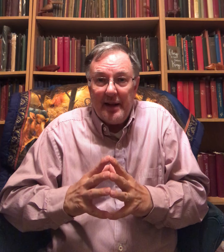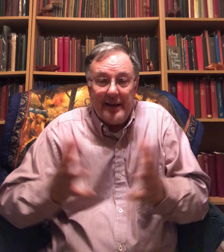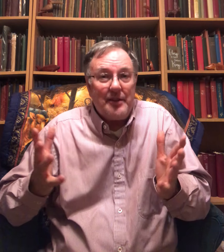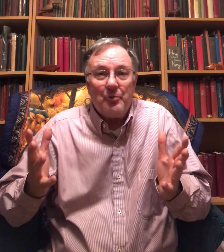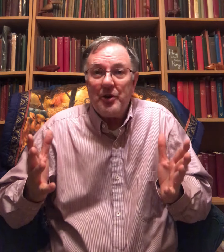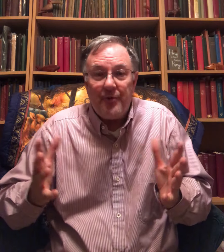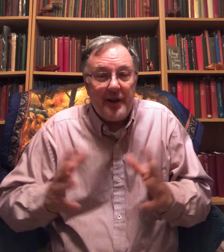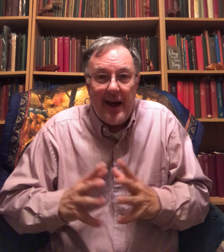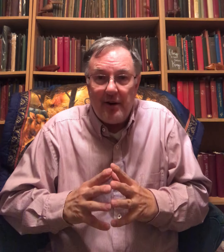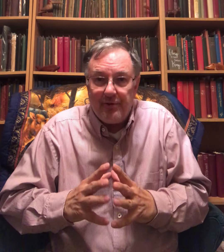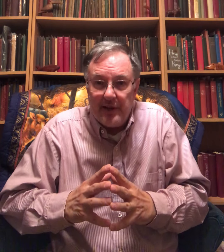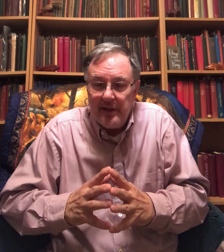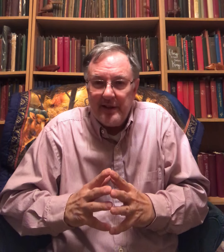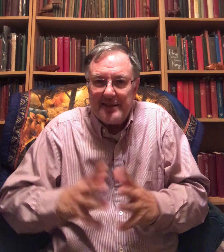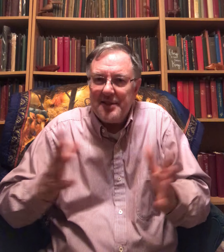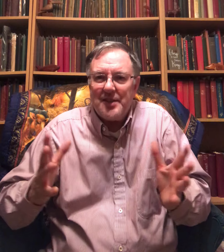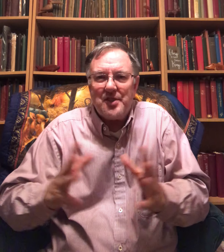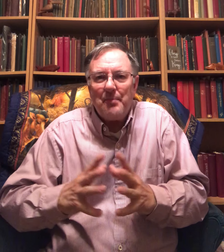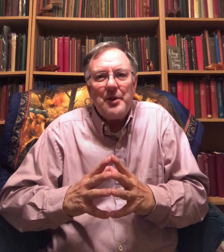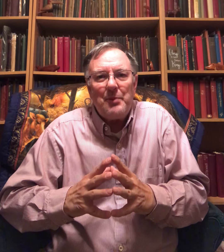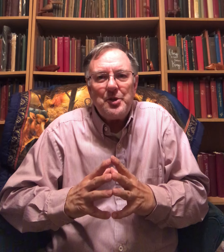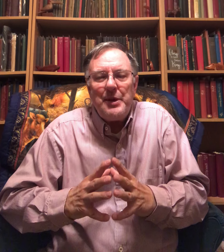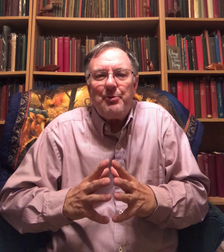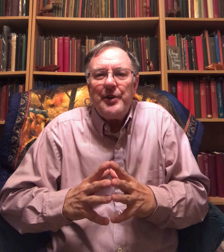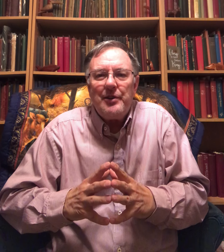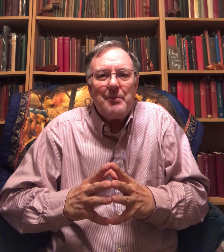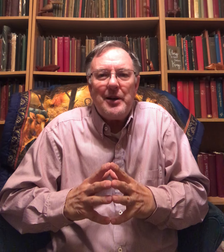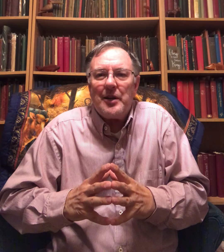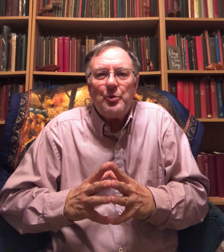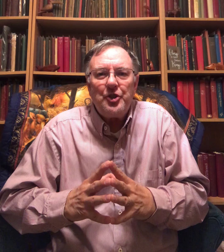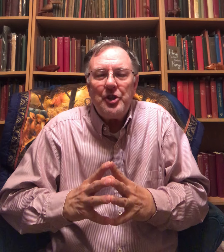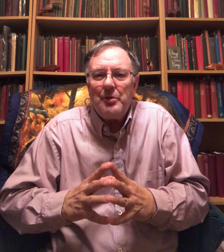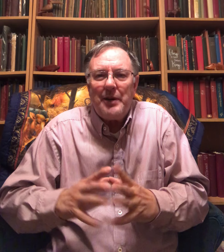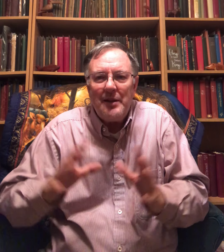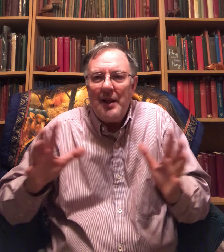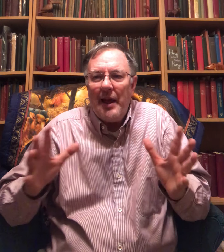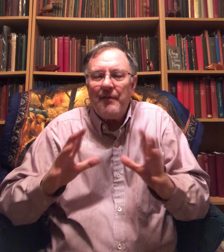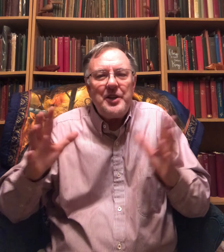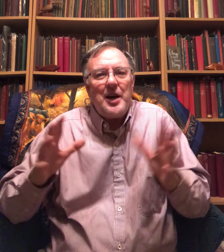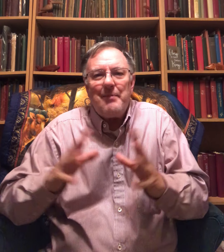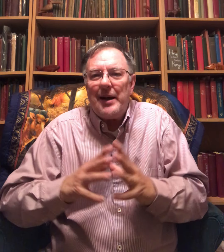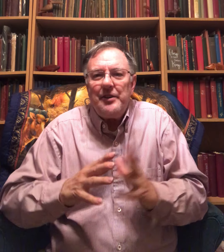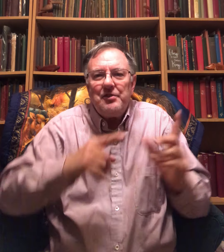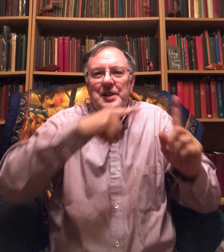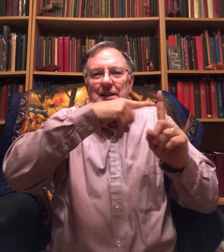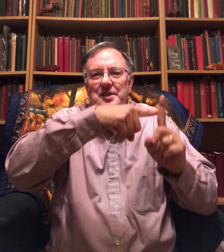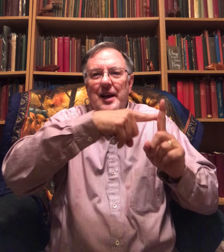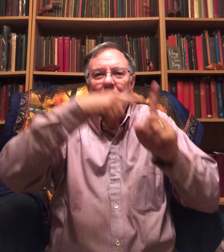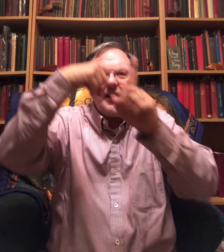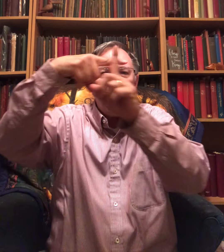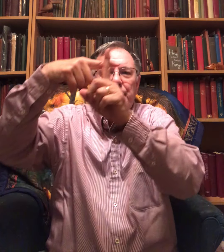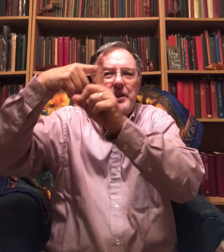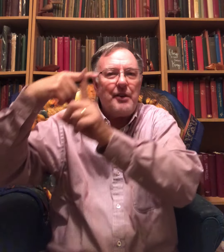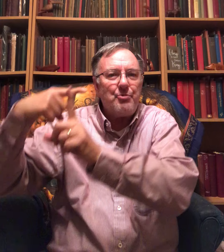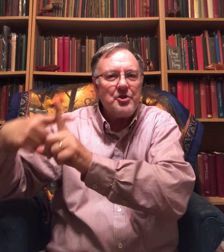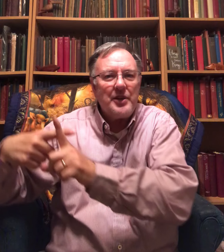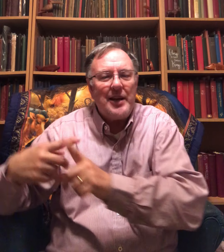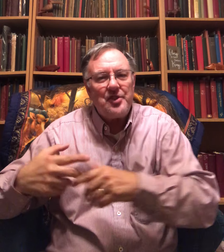The word for Calvary. That's not something most people here in America will do. But every time I use that sign, every deaf person has